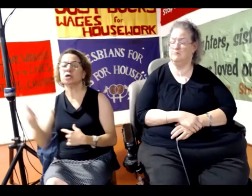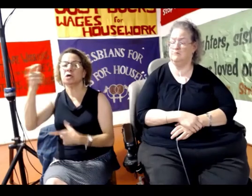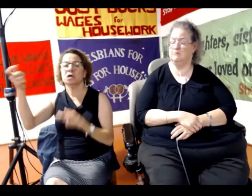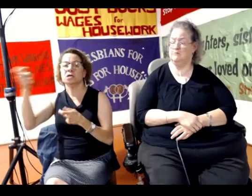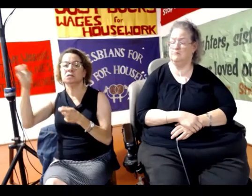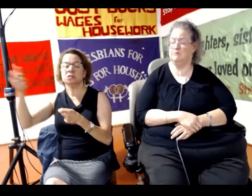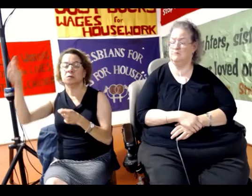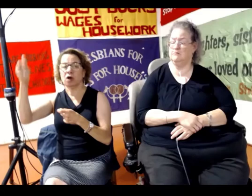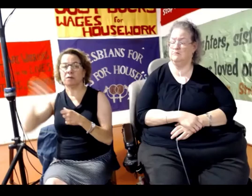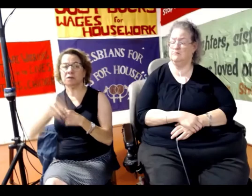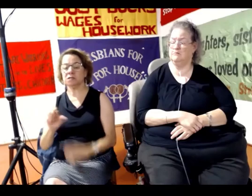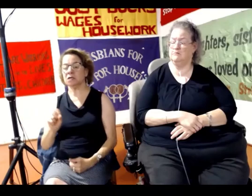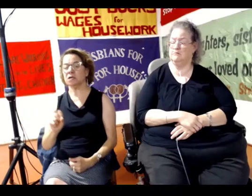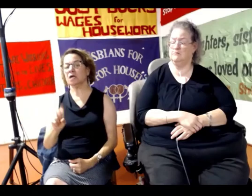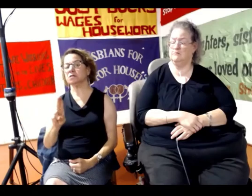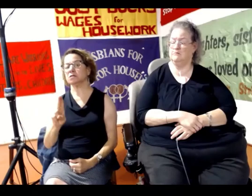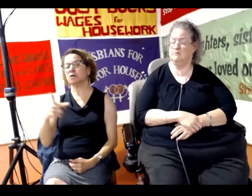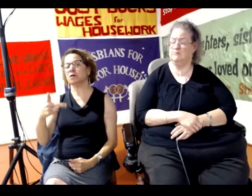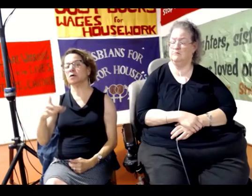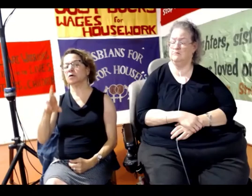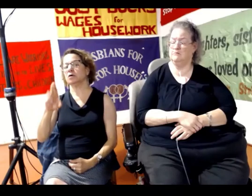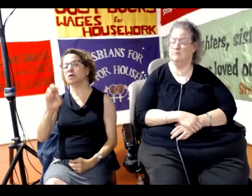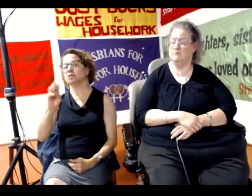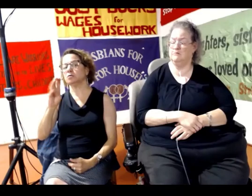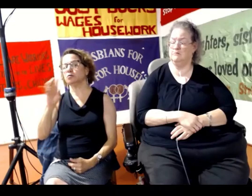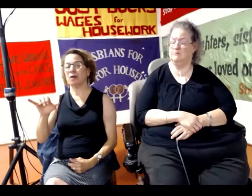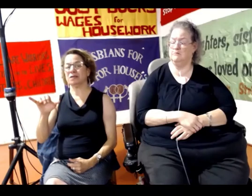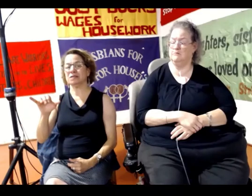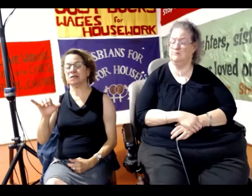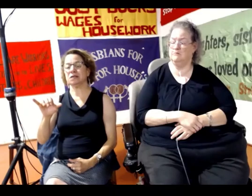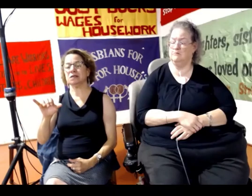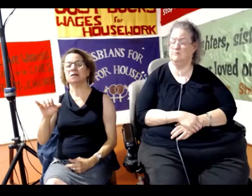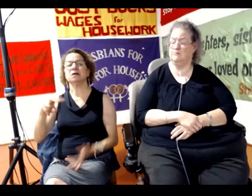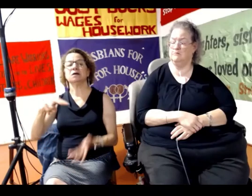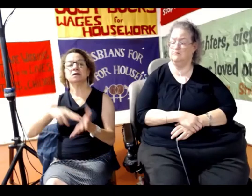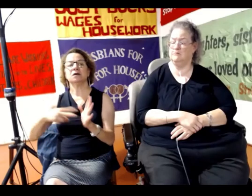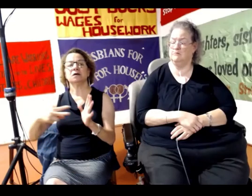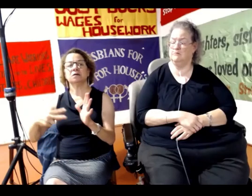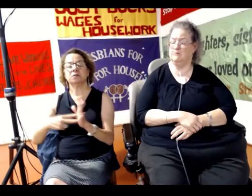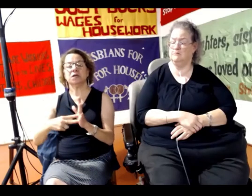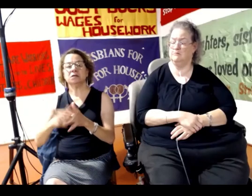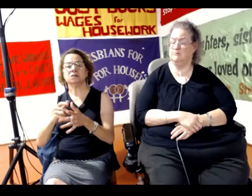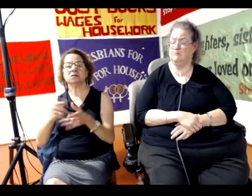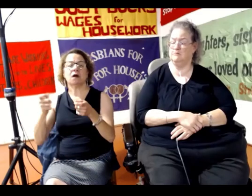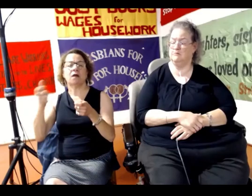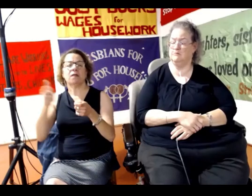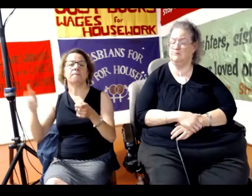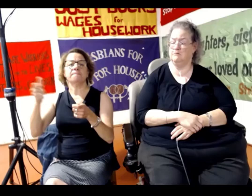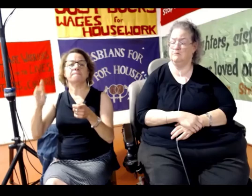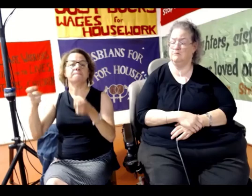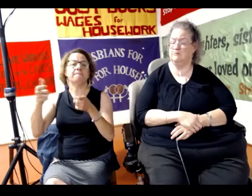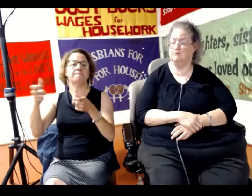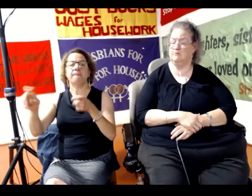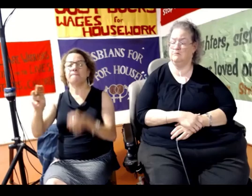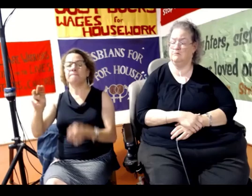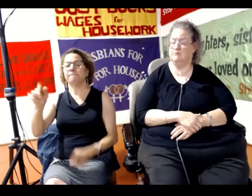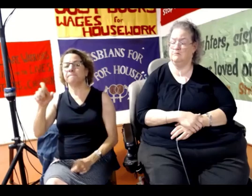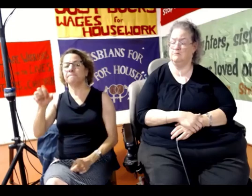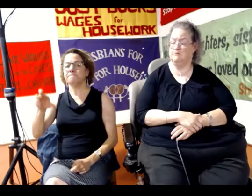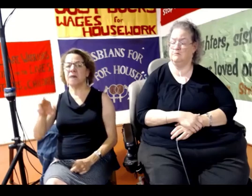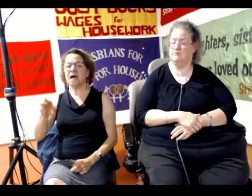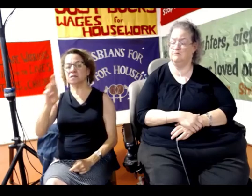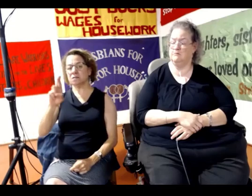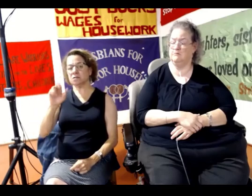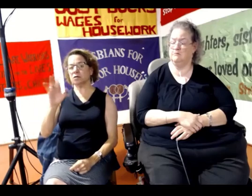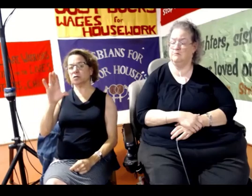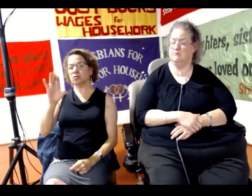You hear the word supremacy. It's just another way of saying the master race. And we all know what